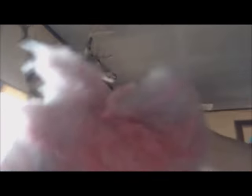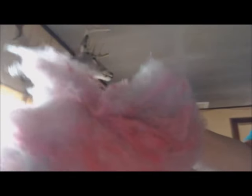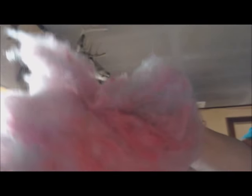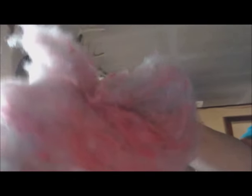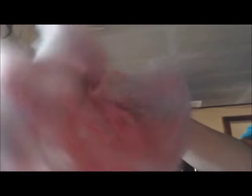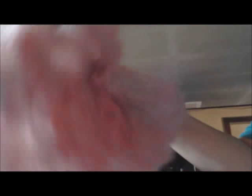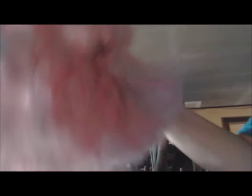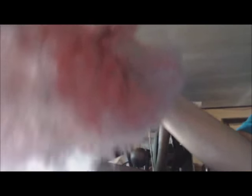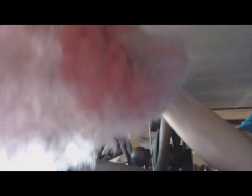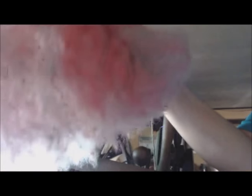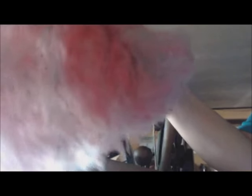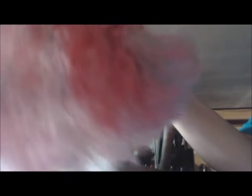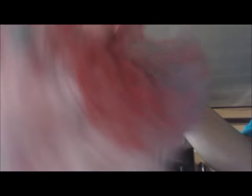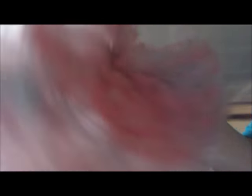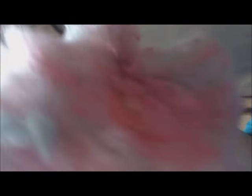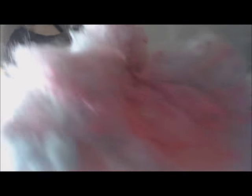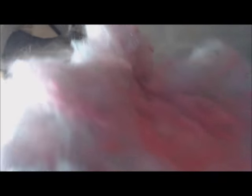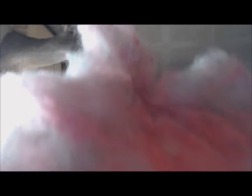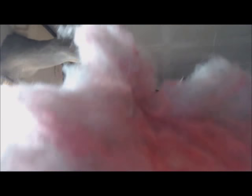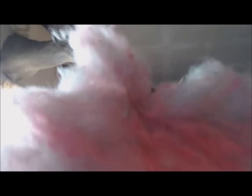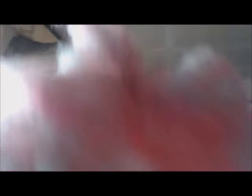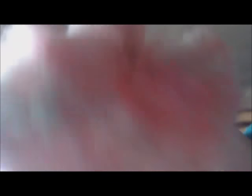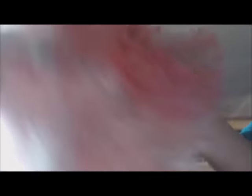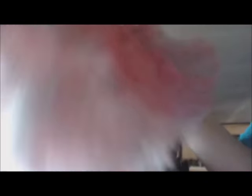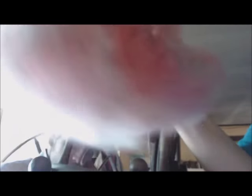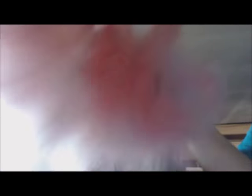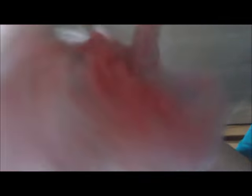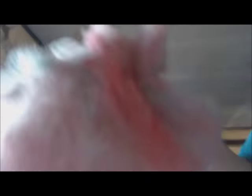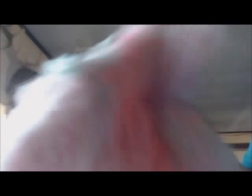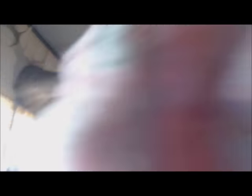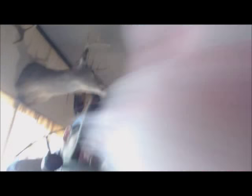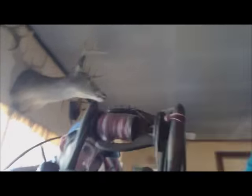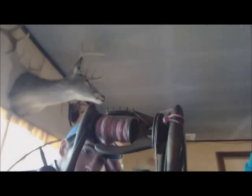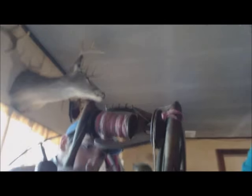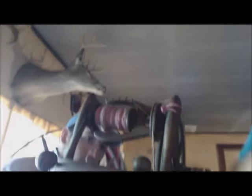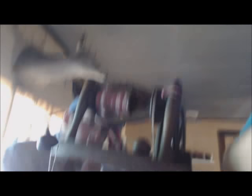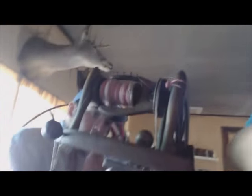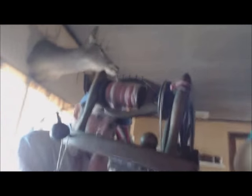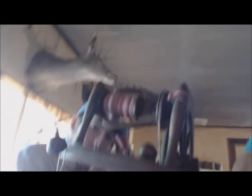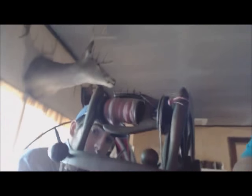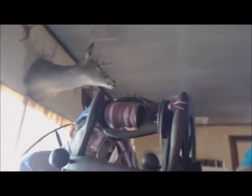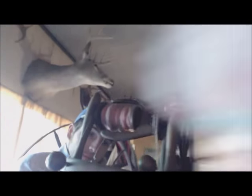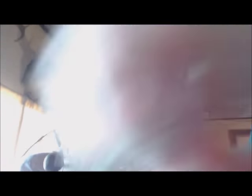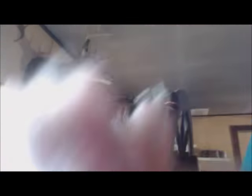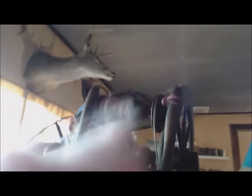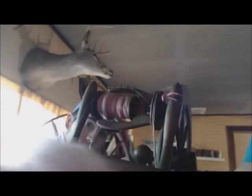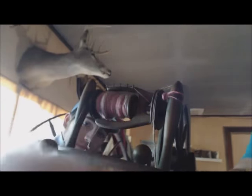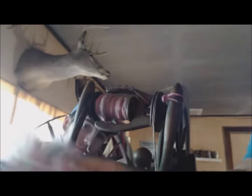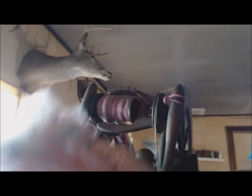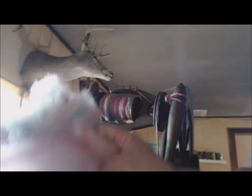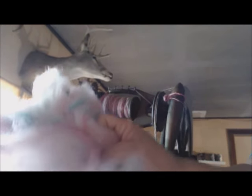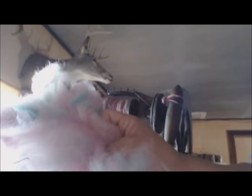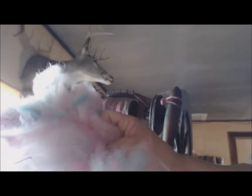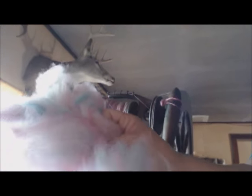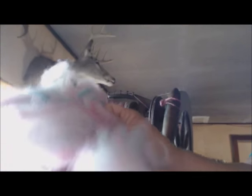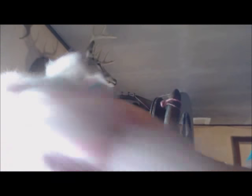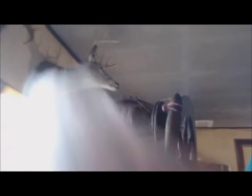one on the carter, and I took it off. So, it's got pinks and greens, and it's supposed to be, oh, and it has glitter. It has glitz.